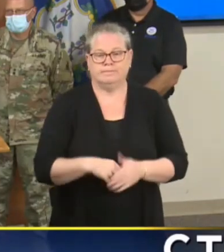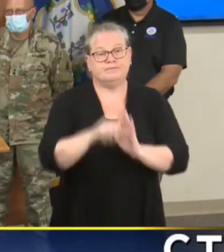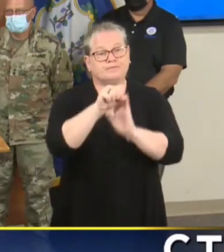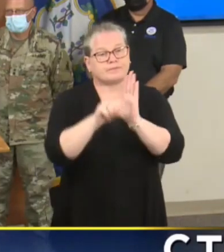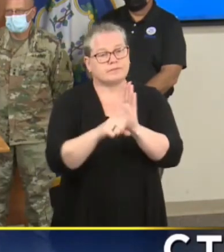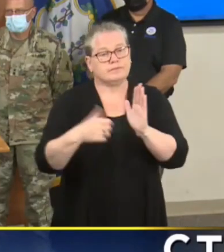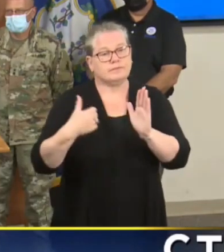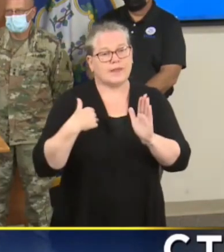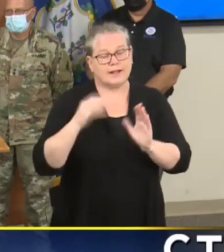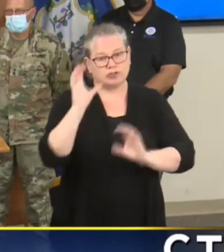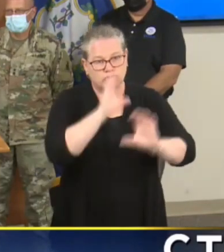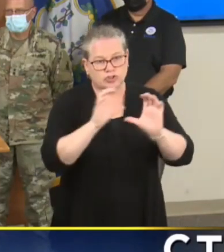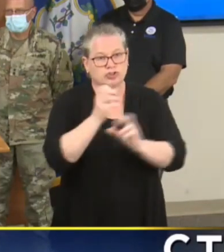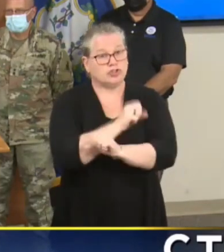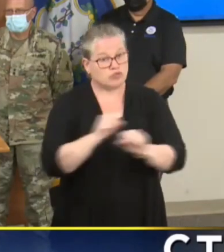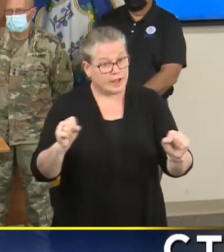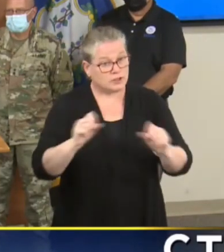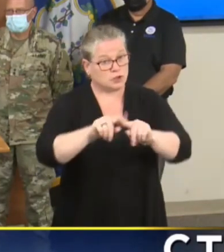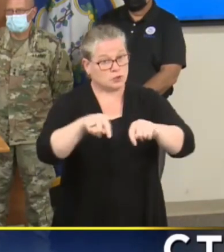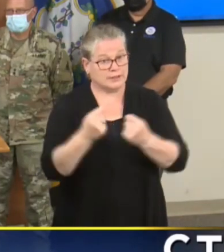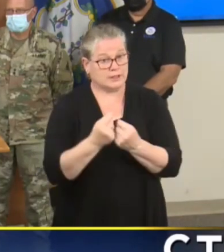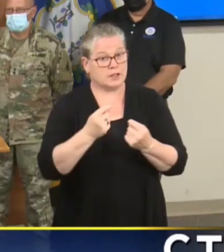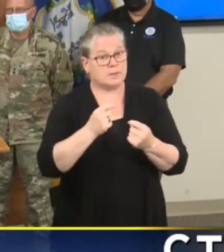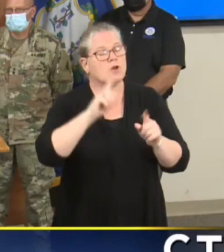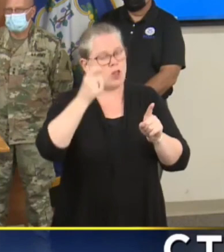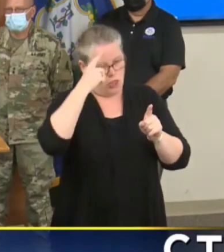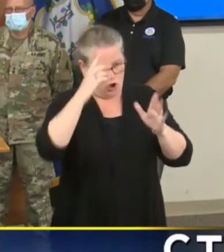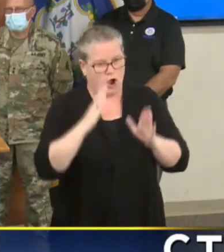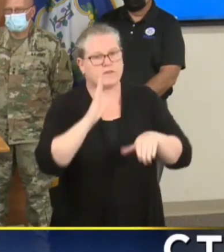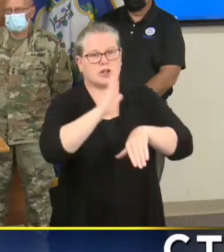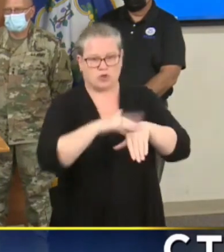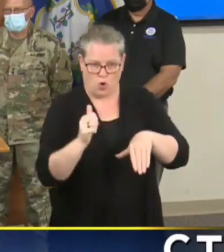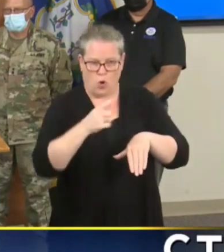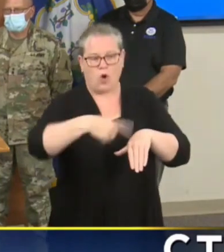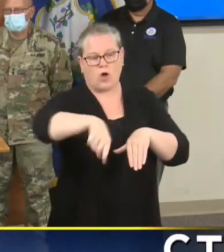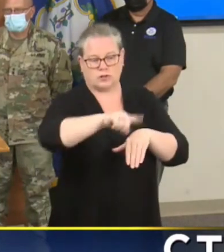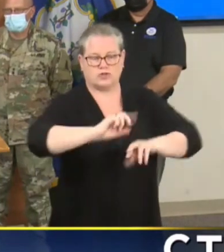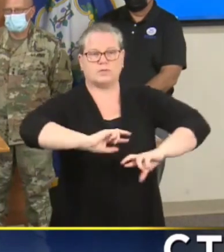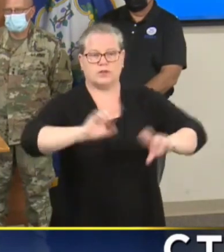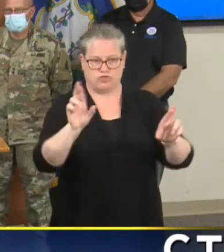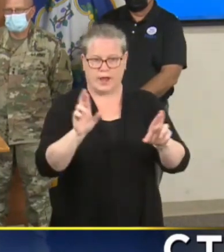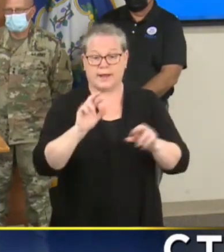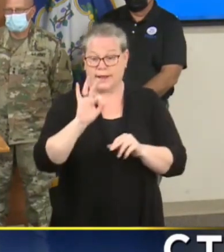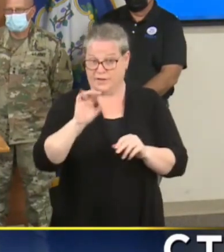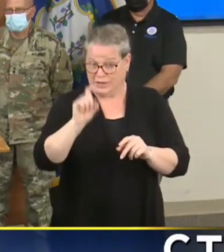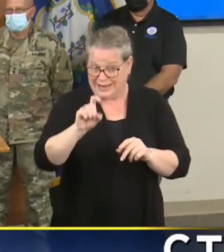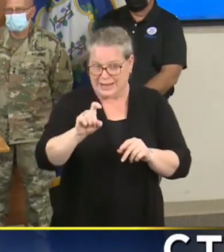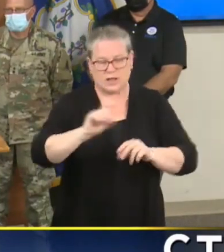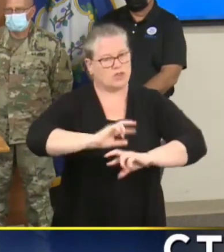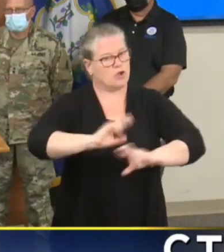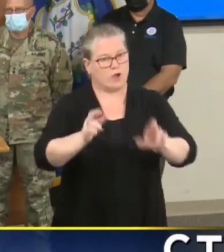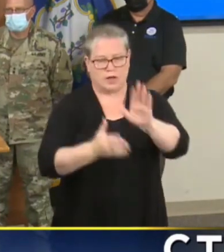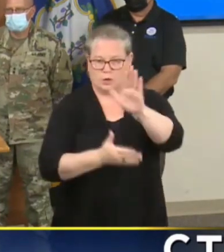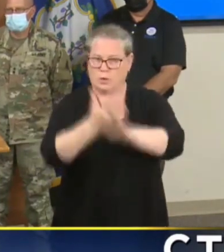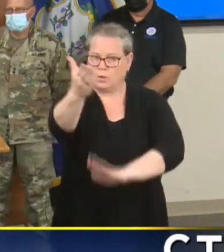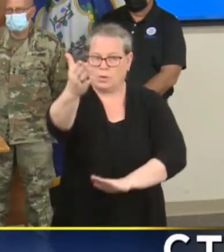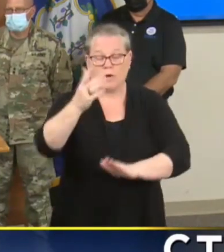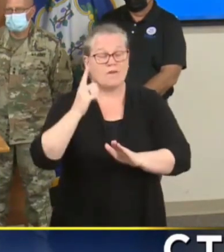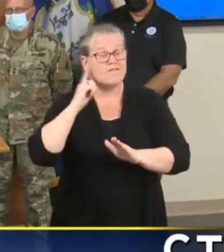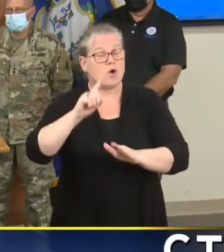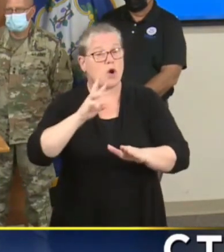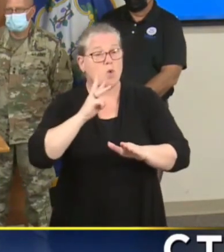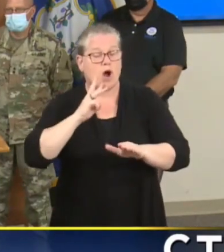which has been activated by the governor and is preparing to be ready to be deployed if we need it for swift water rescue